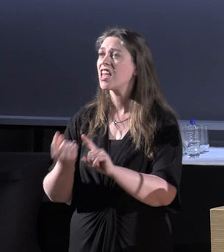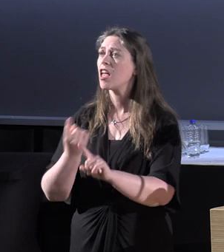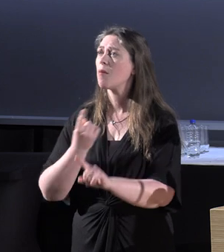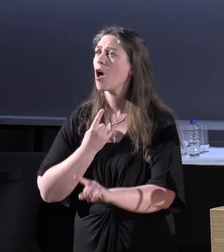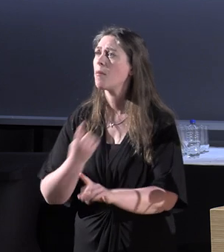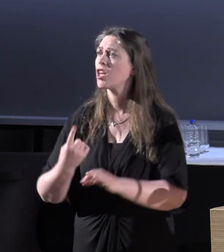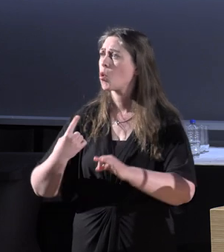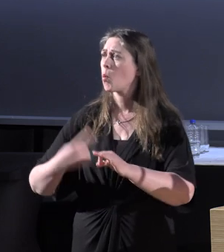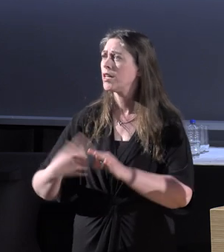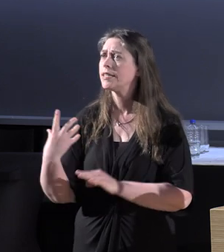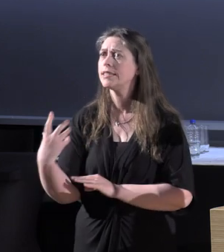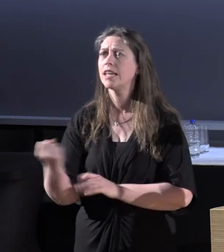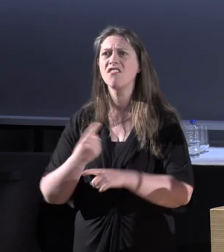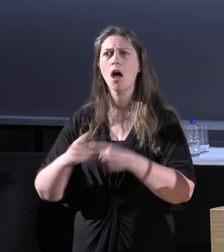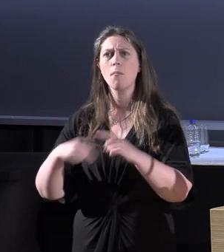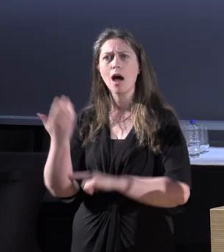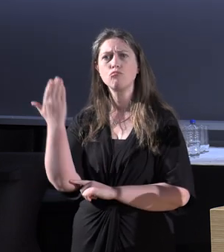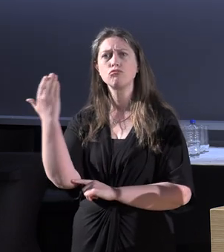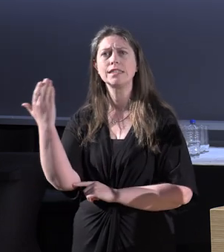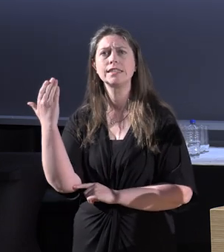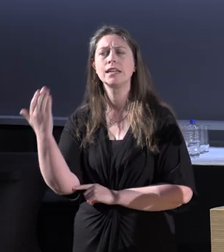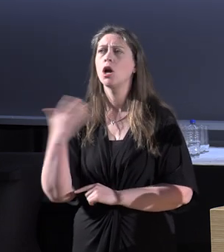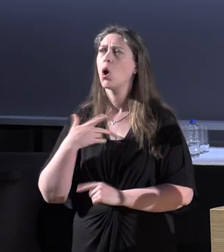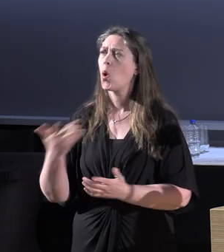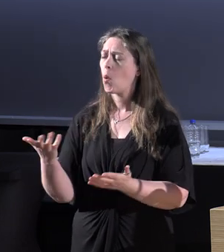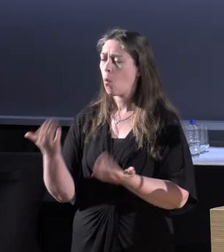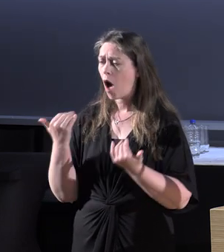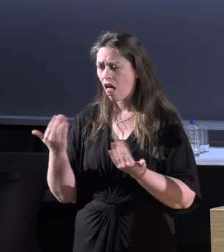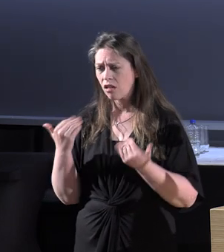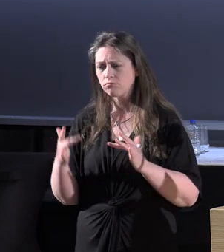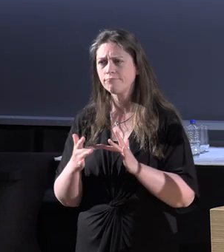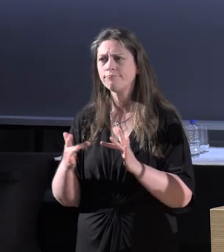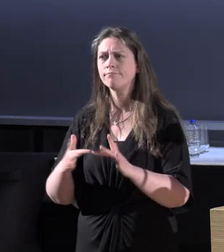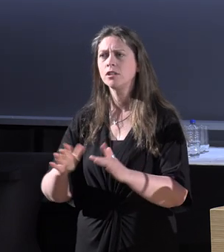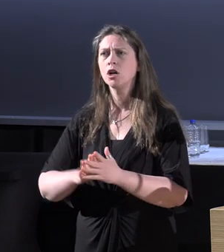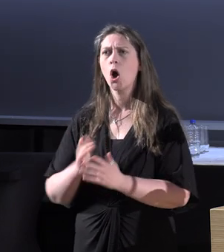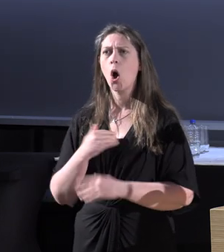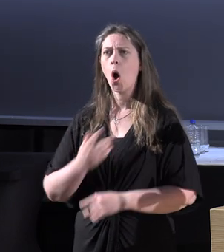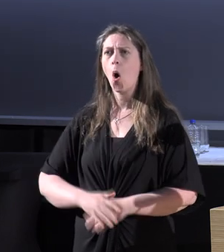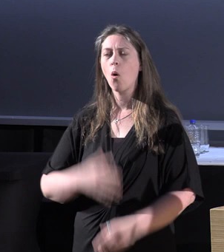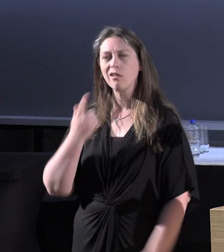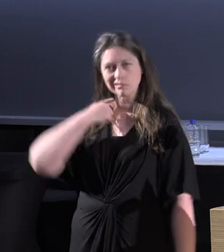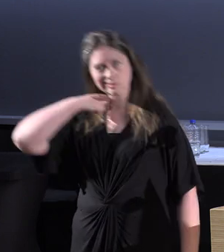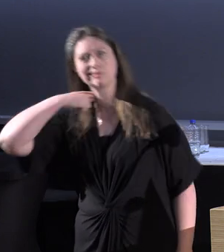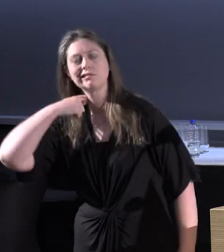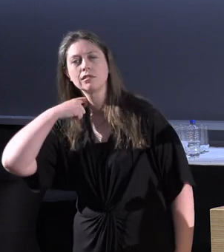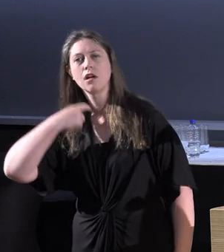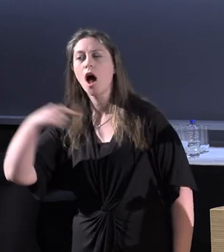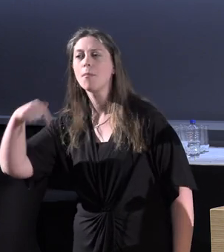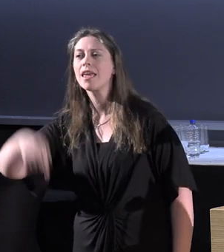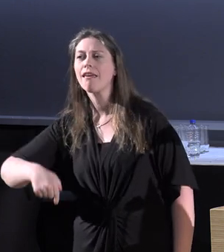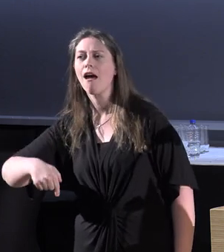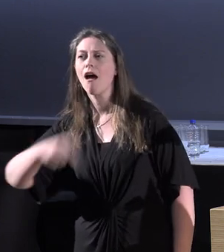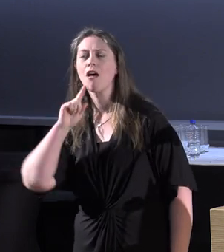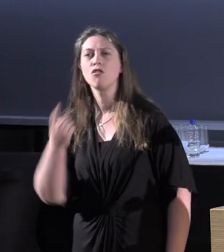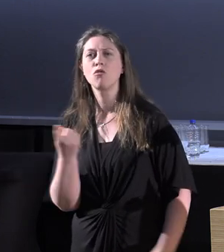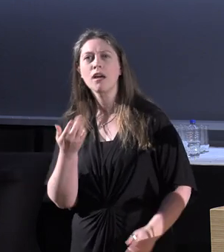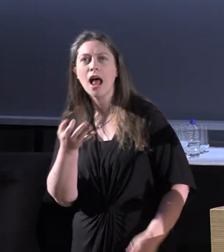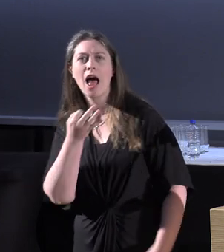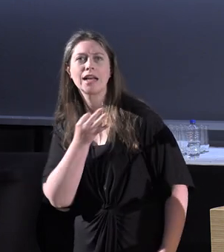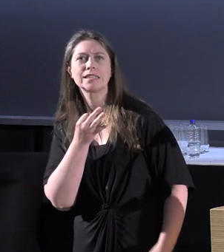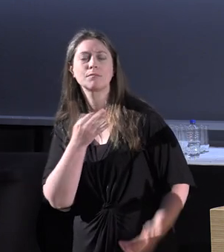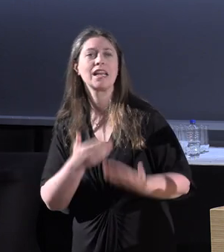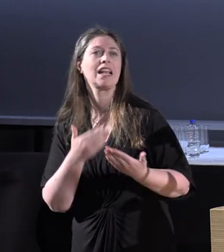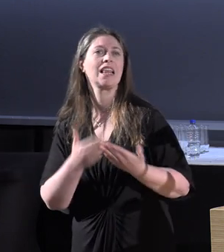you've got questions about this presentation, feel free to do that or call me. I'm around for the next couple of days to ask me questions.